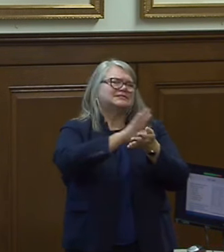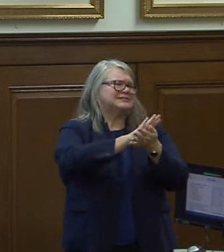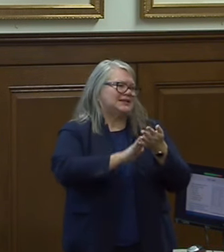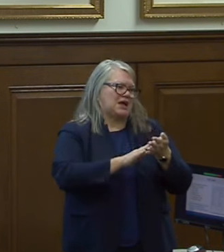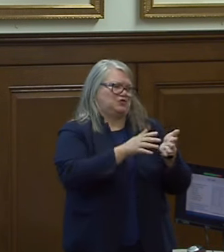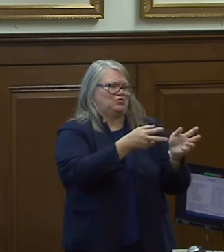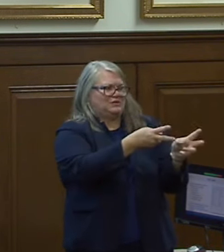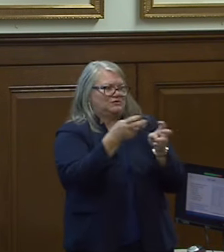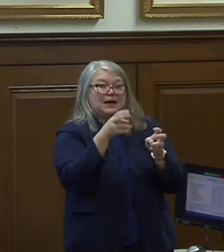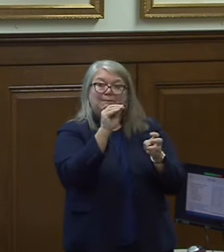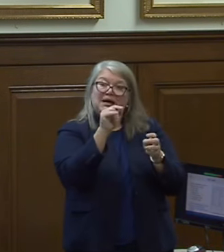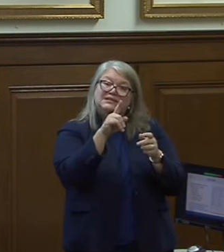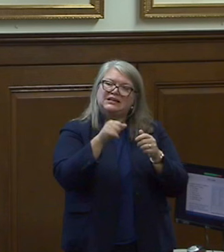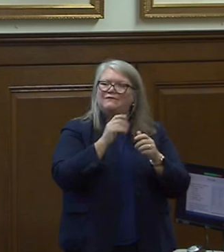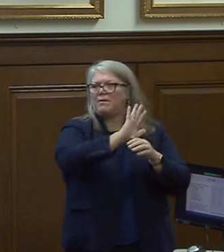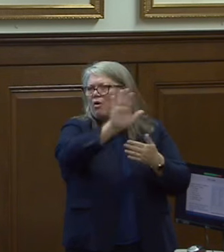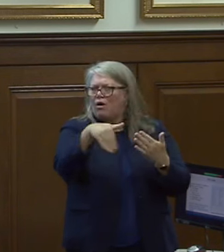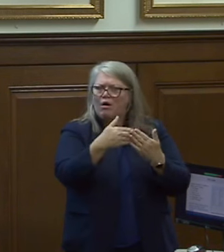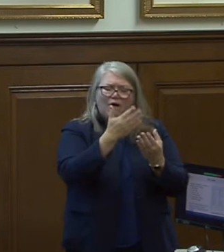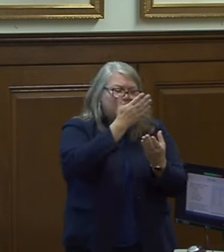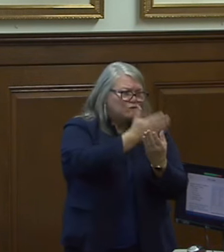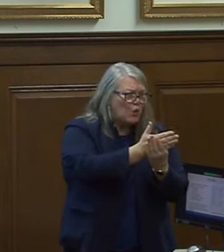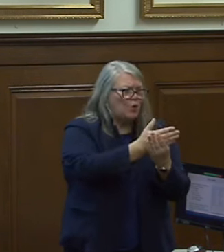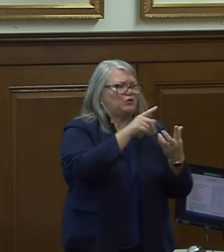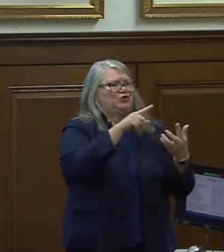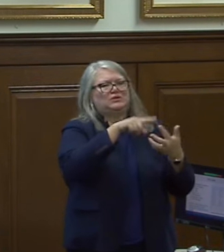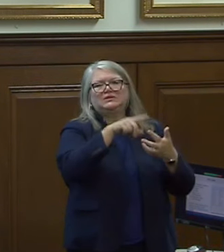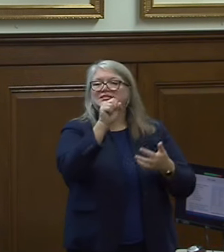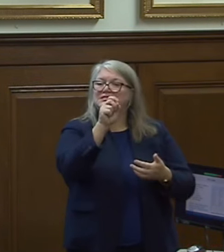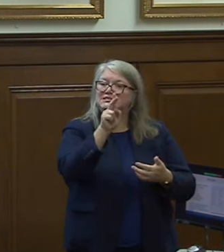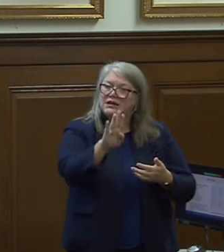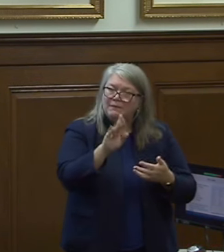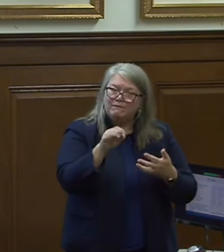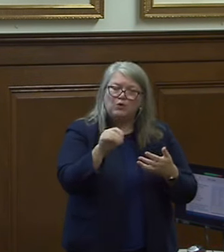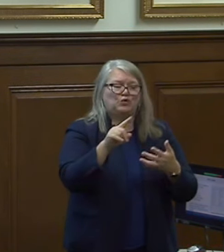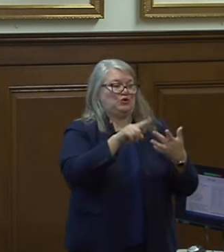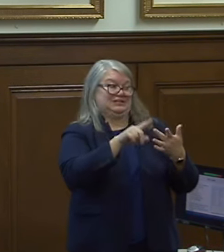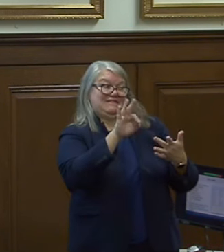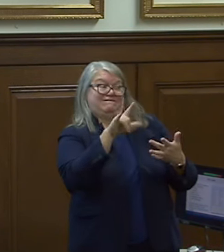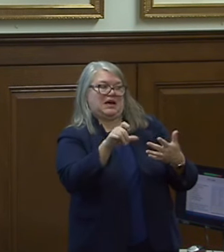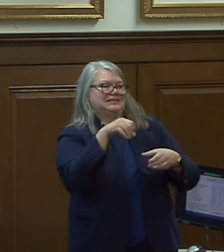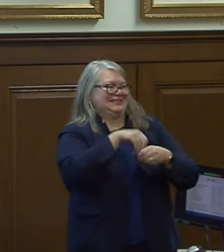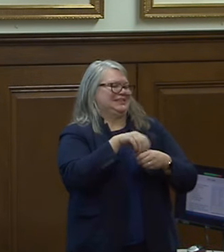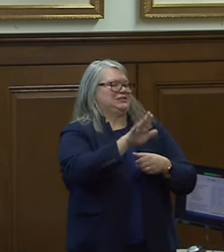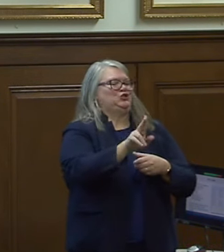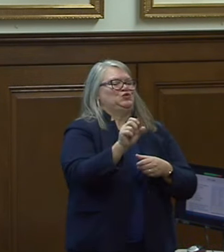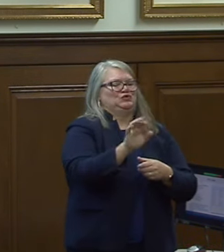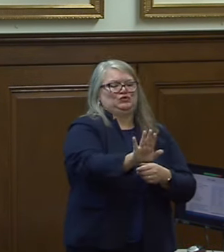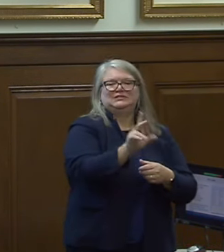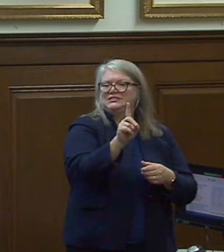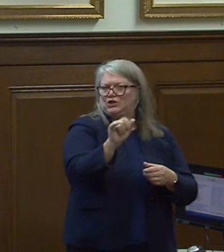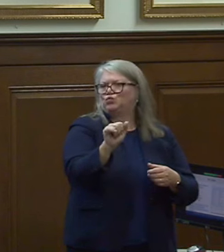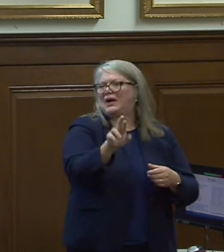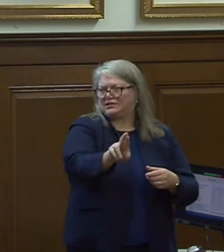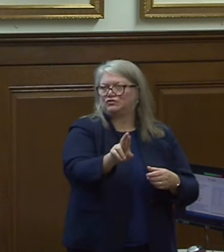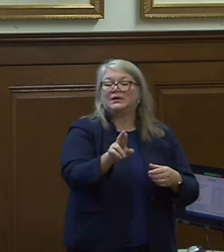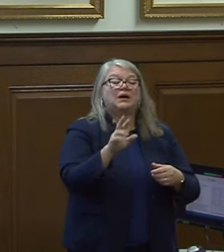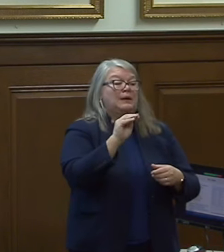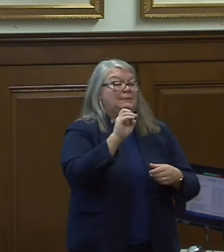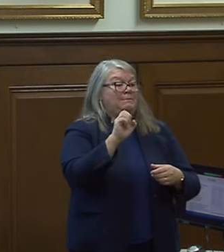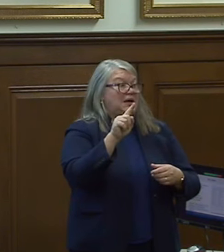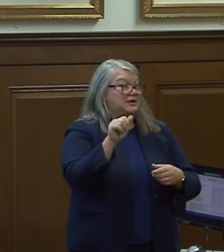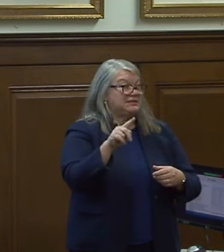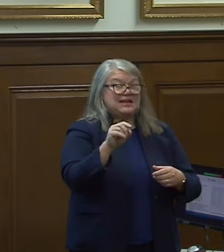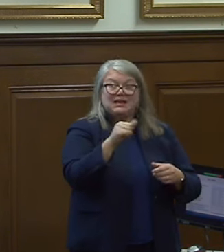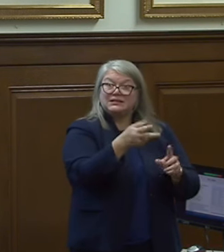metadata from all folders subfolders and files in a user specified directory metadata elements